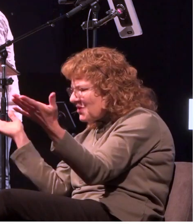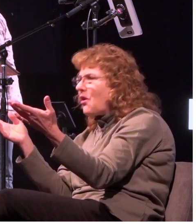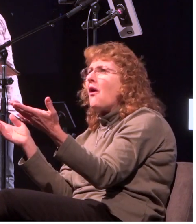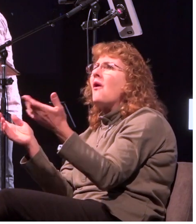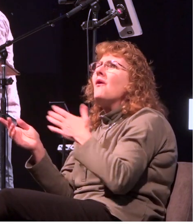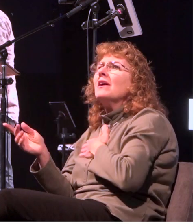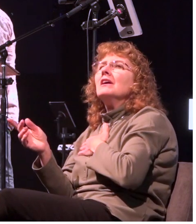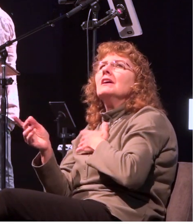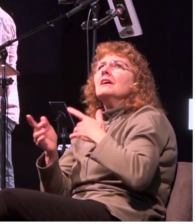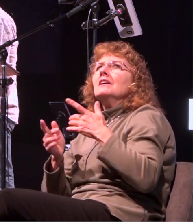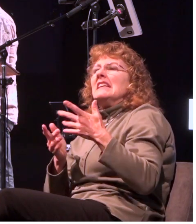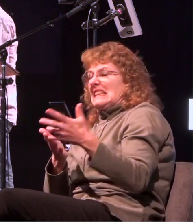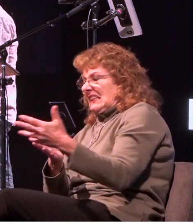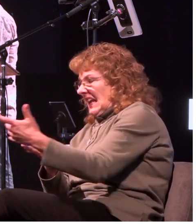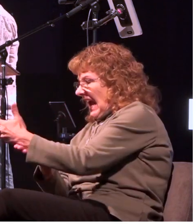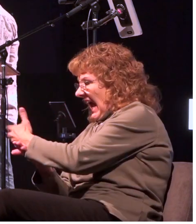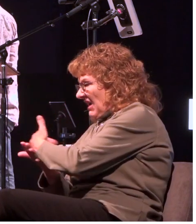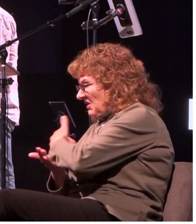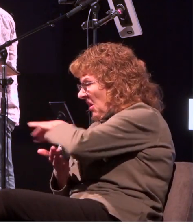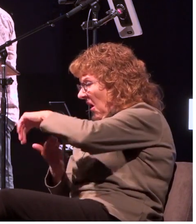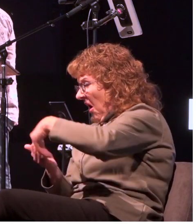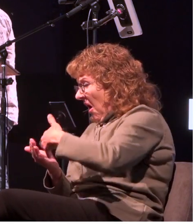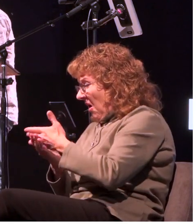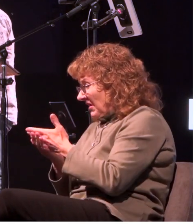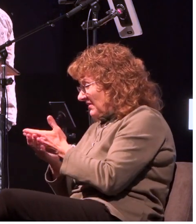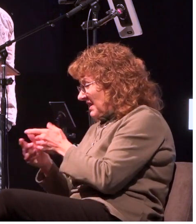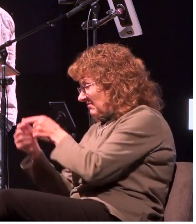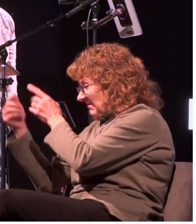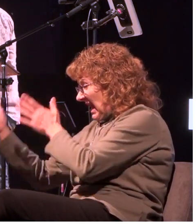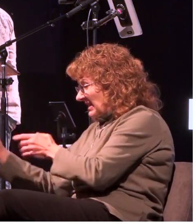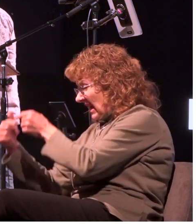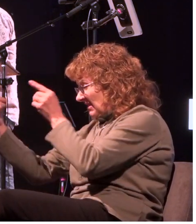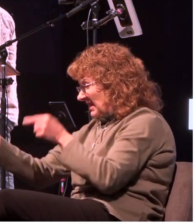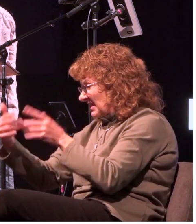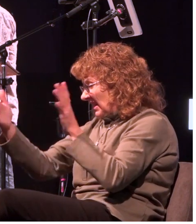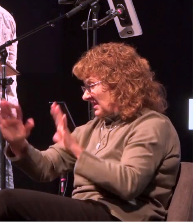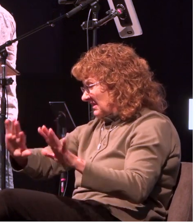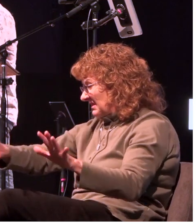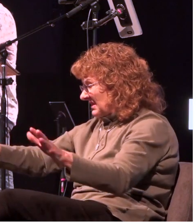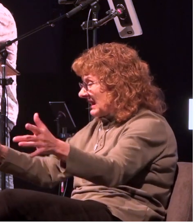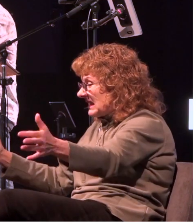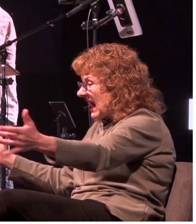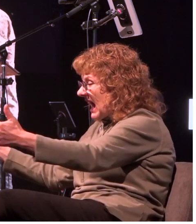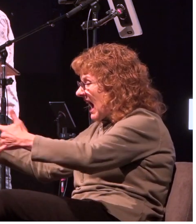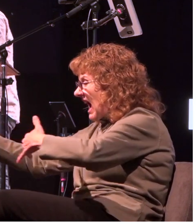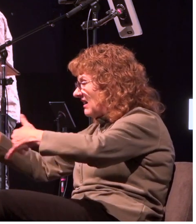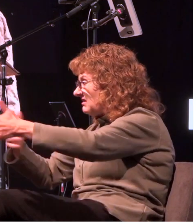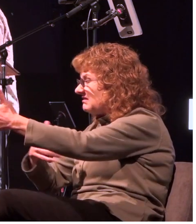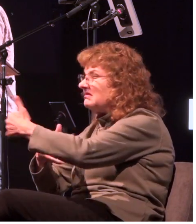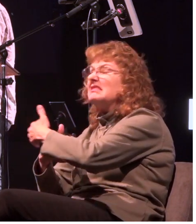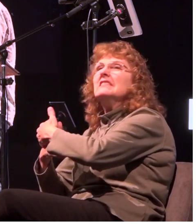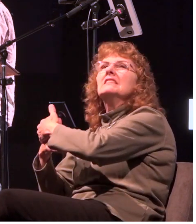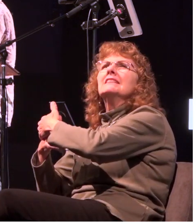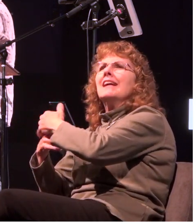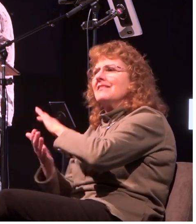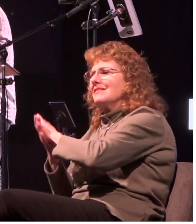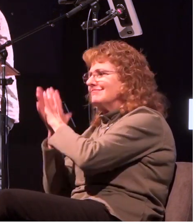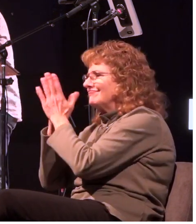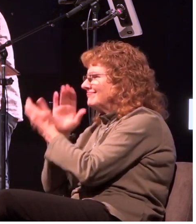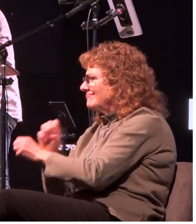gathered the exiles from many lands from the east the west the north and the south and then he goes on to say this some uh some went off